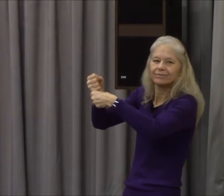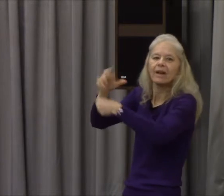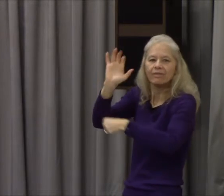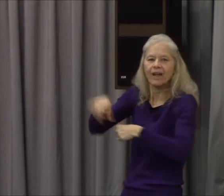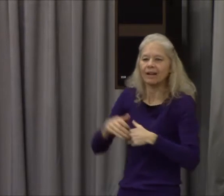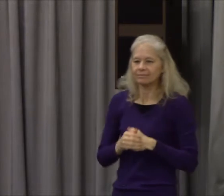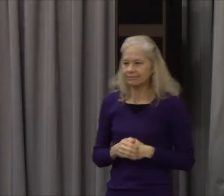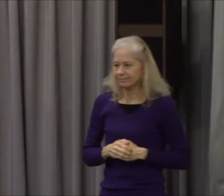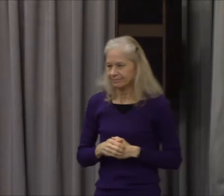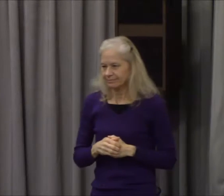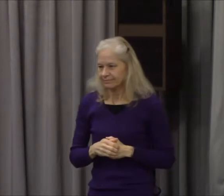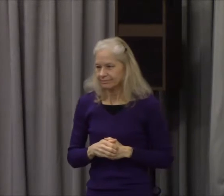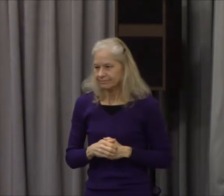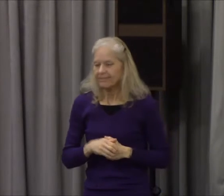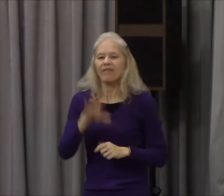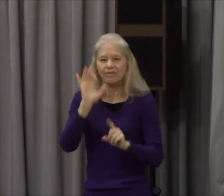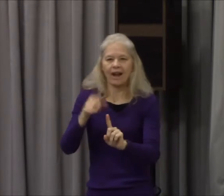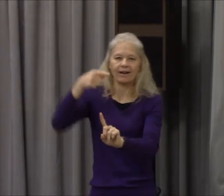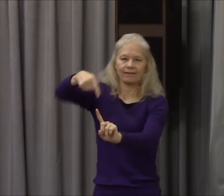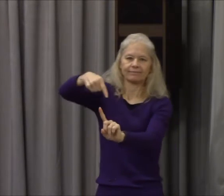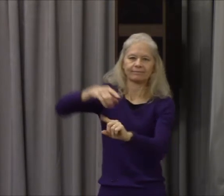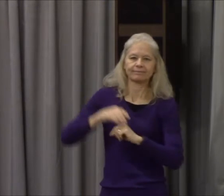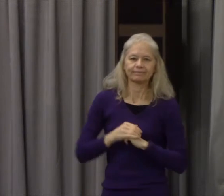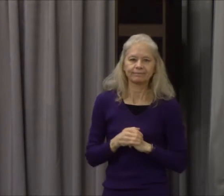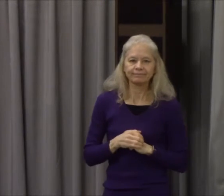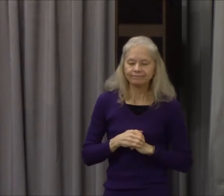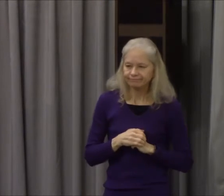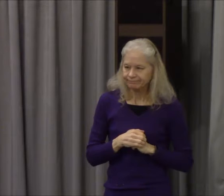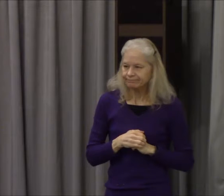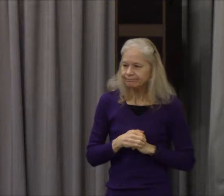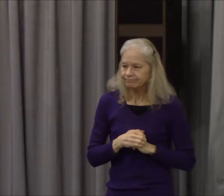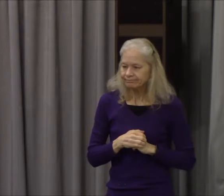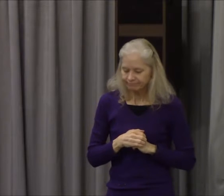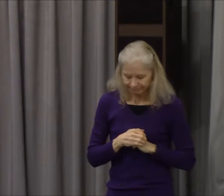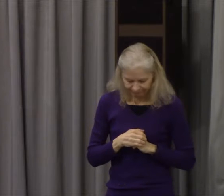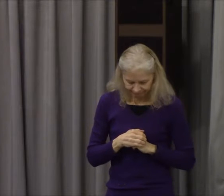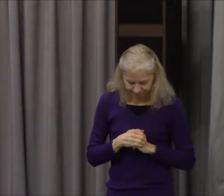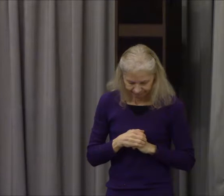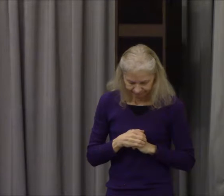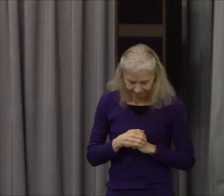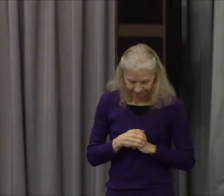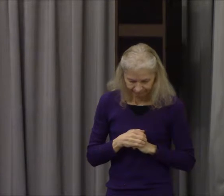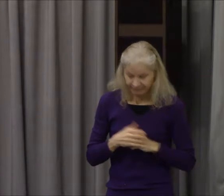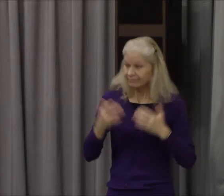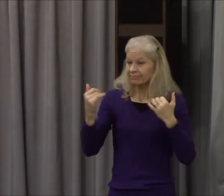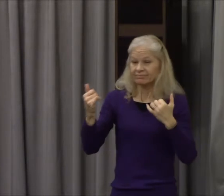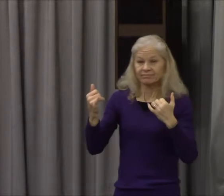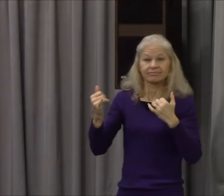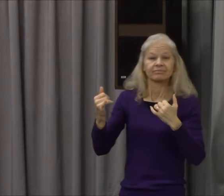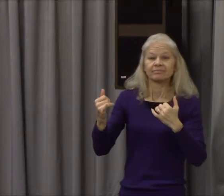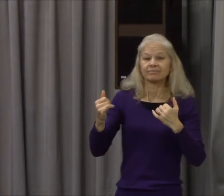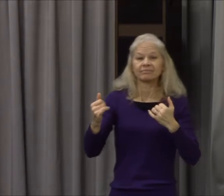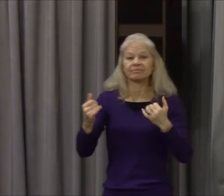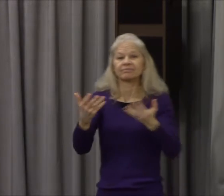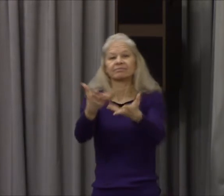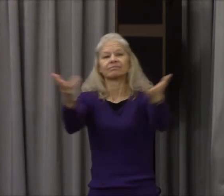you see God tells us what the world is condemned why because they what sin no they believe not on him